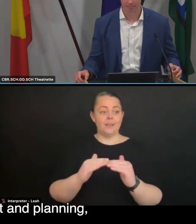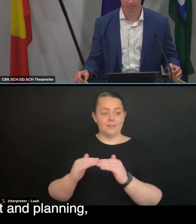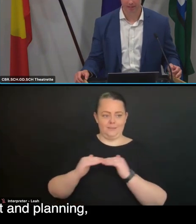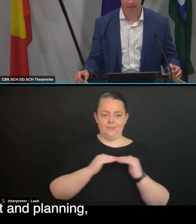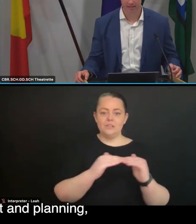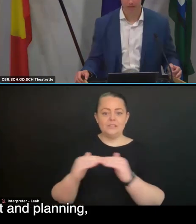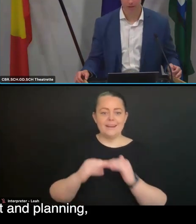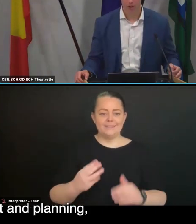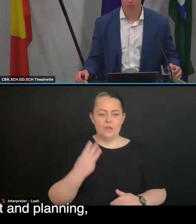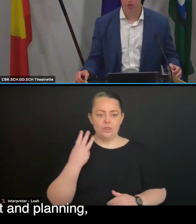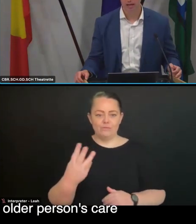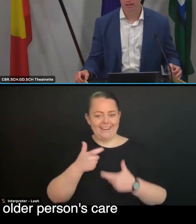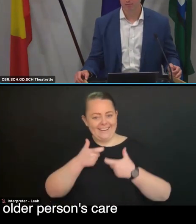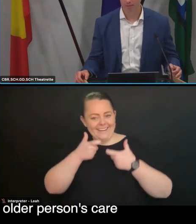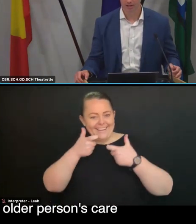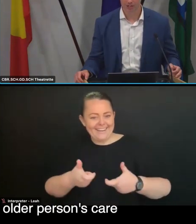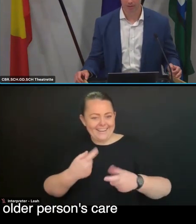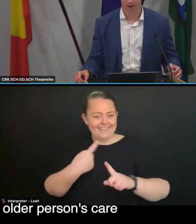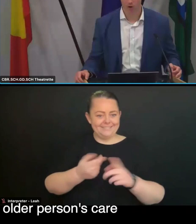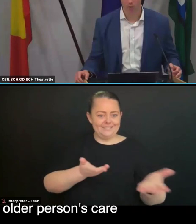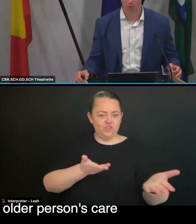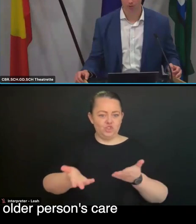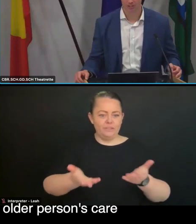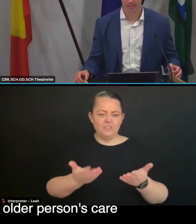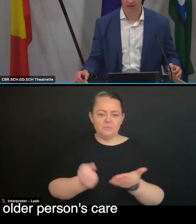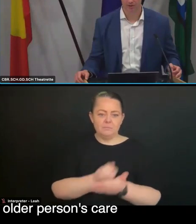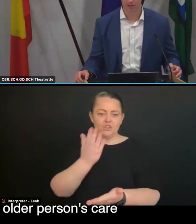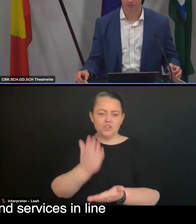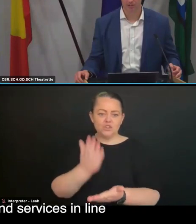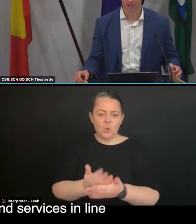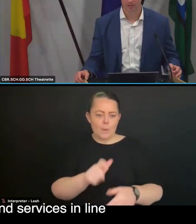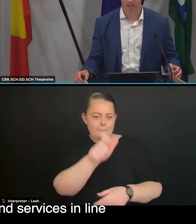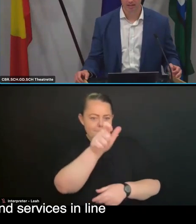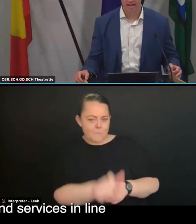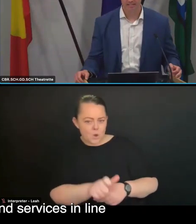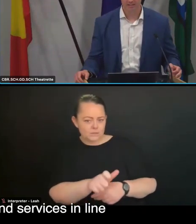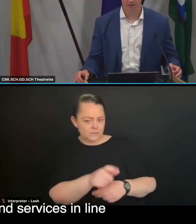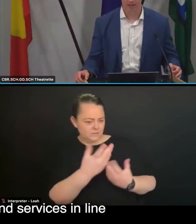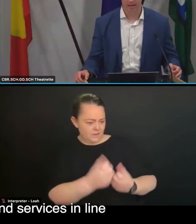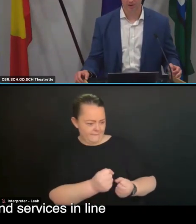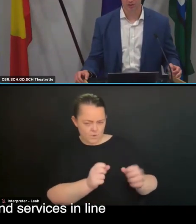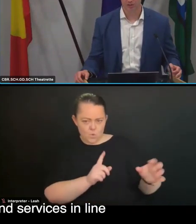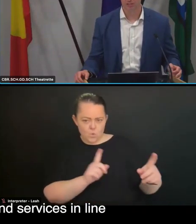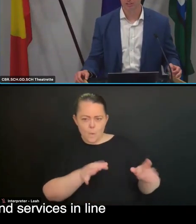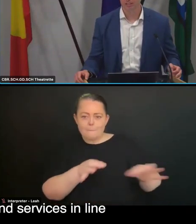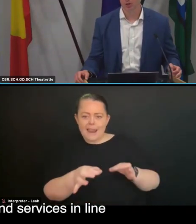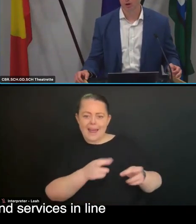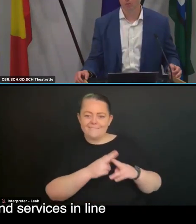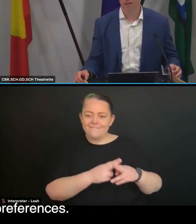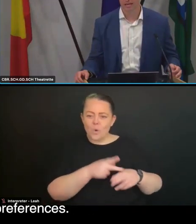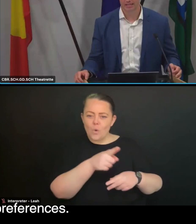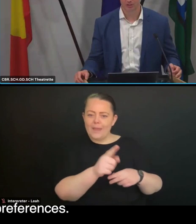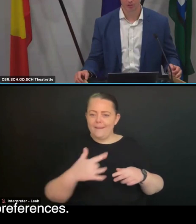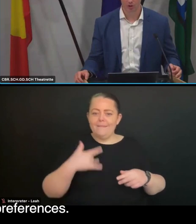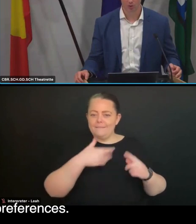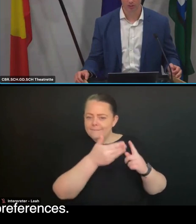about assessment and planning, communicating information about an older person's care and services and delivering care and services in